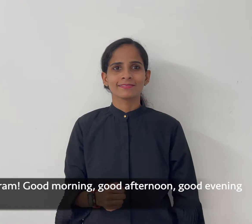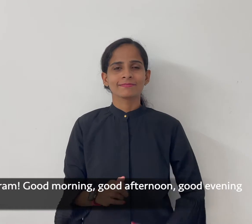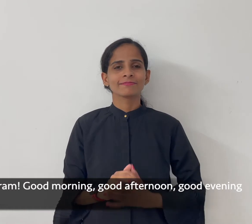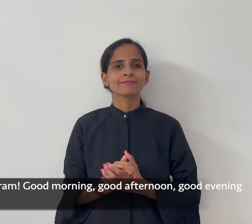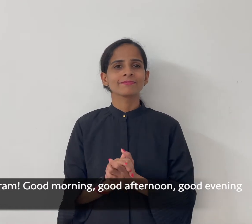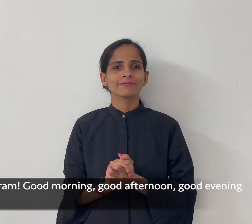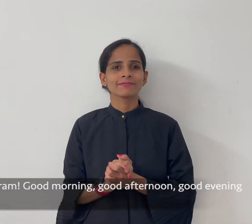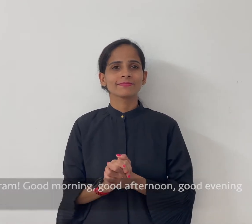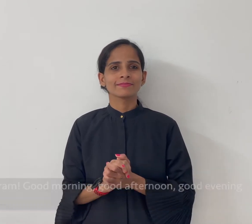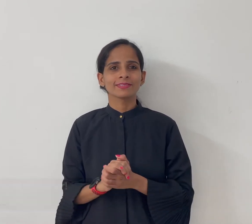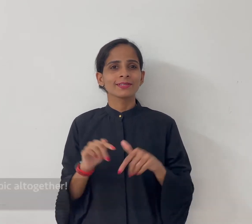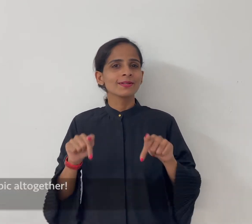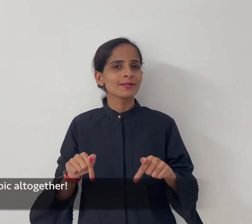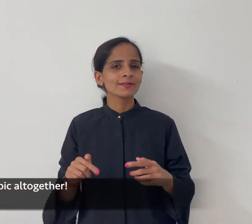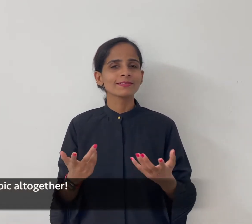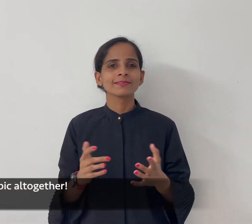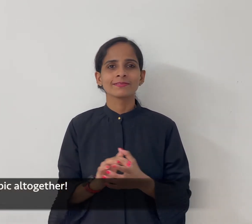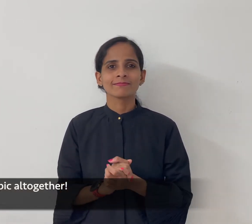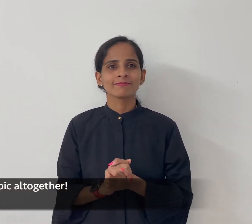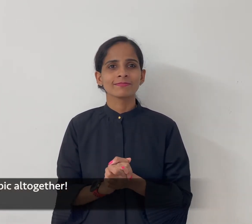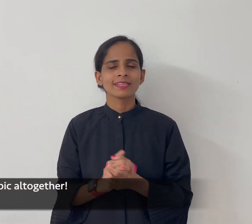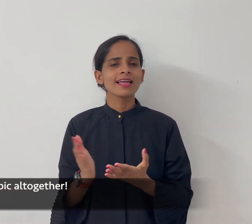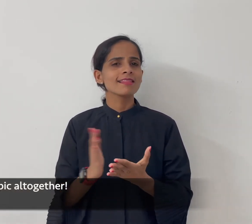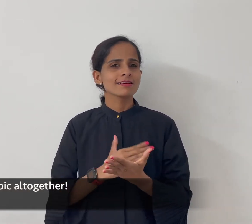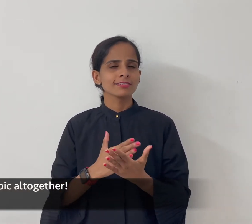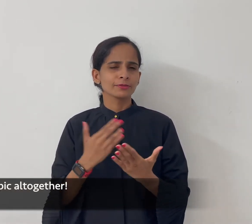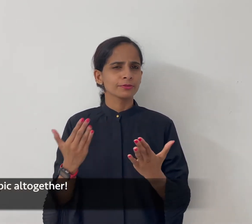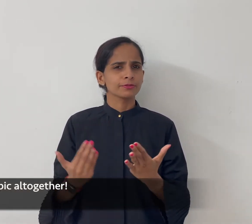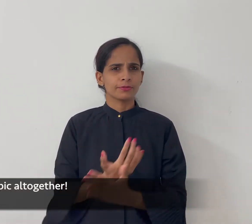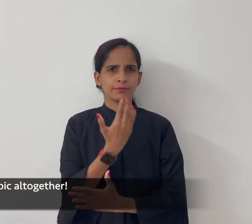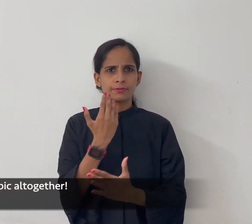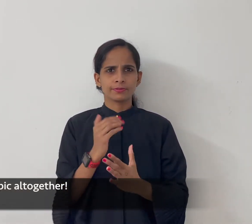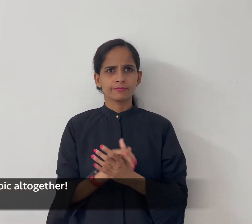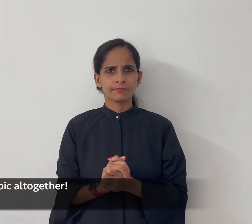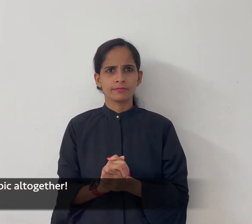We start a new topic altogether.